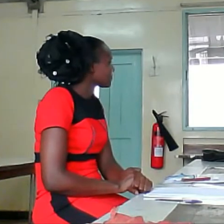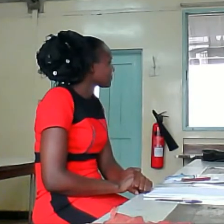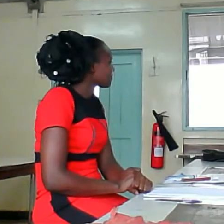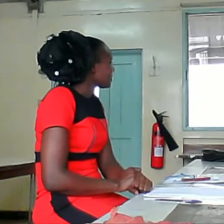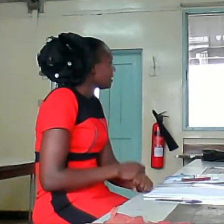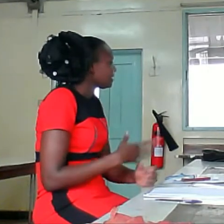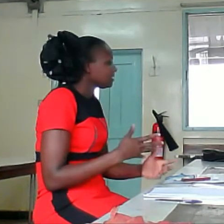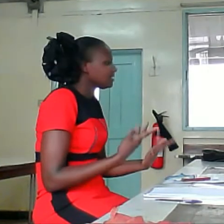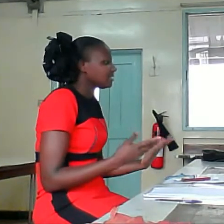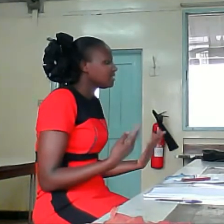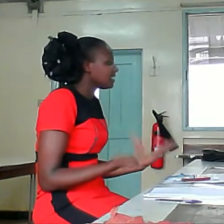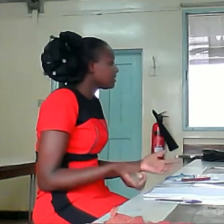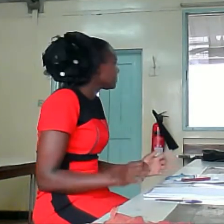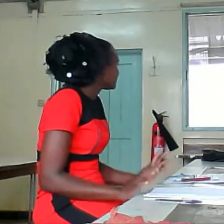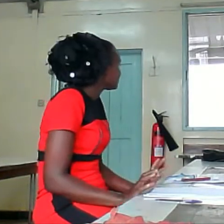Any other ones?